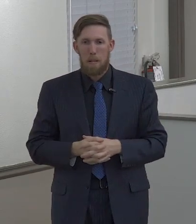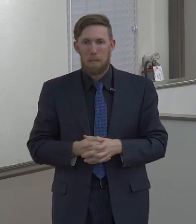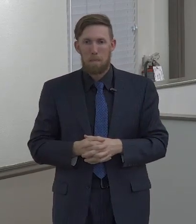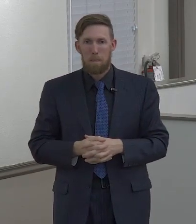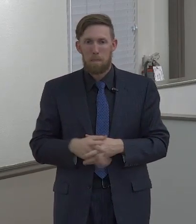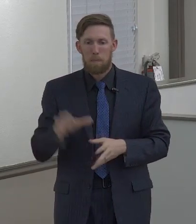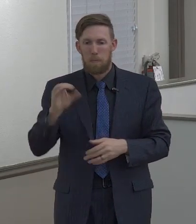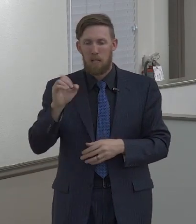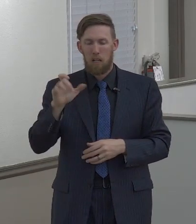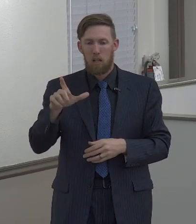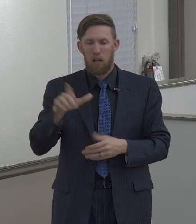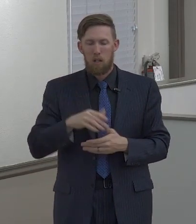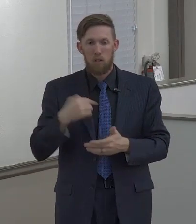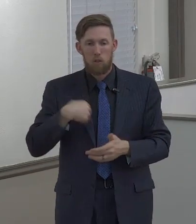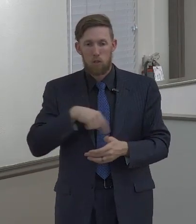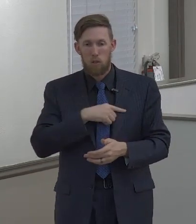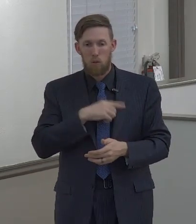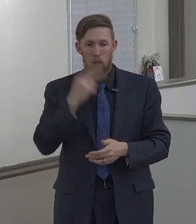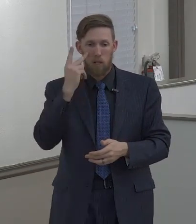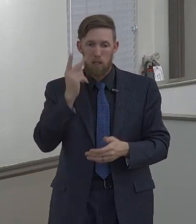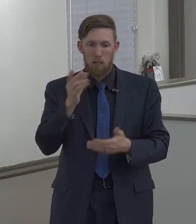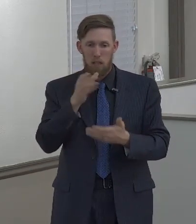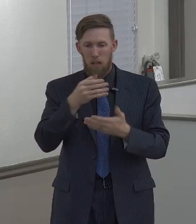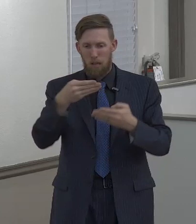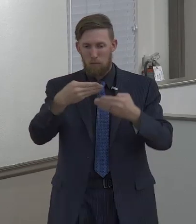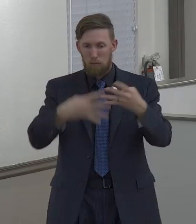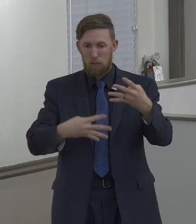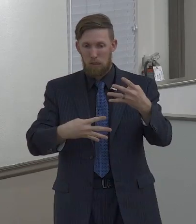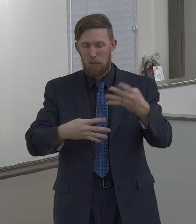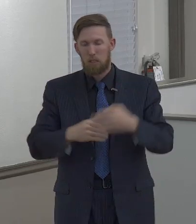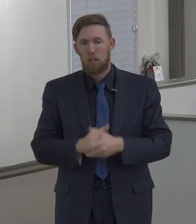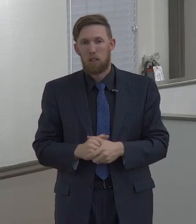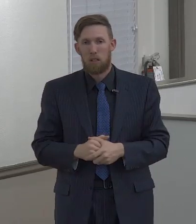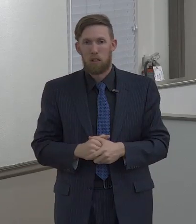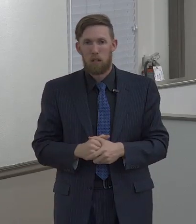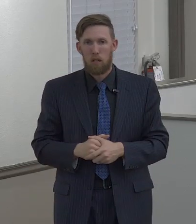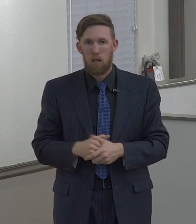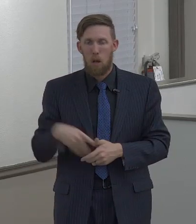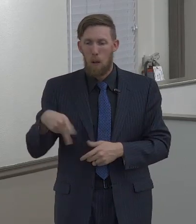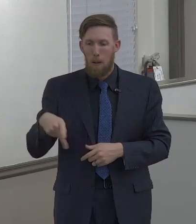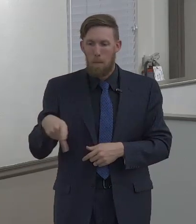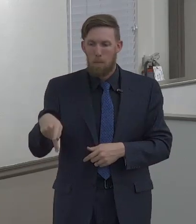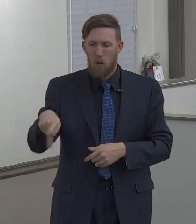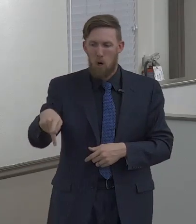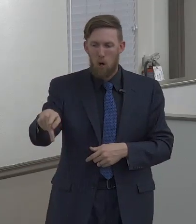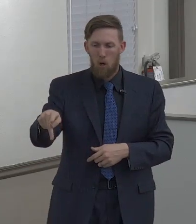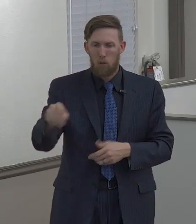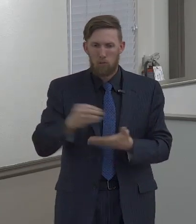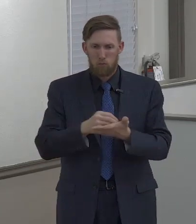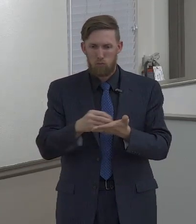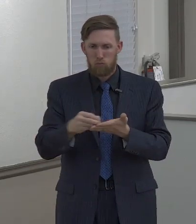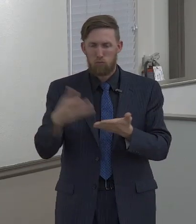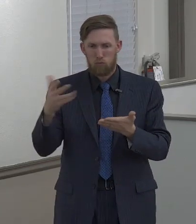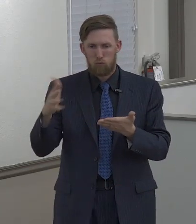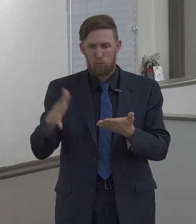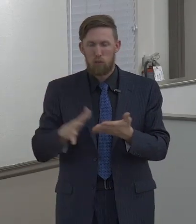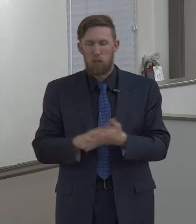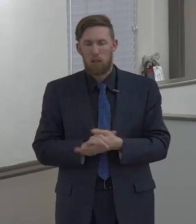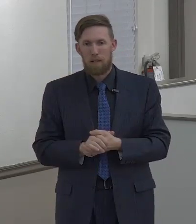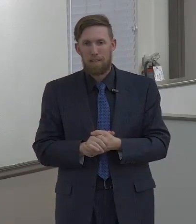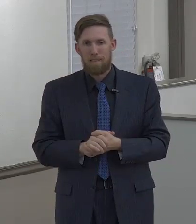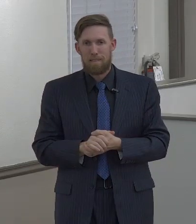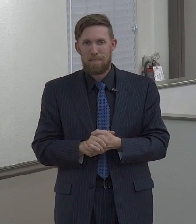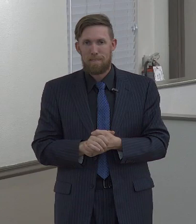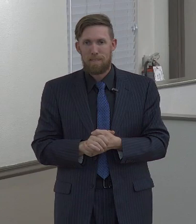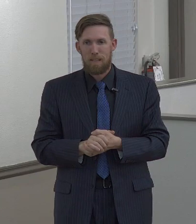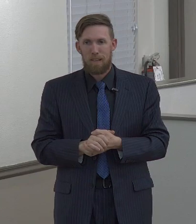So tonight, we see here in Colossians chapter 3, we see a list. I was thinking about it. The Apostle Paul would not have